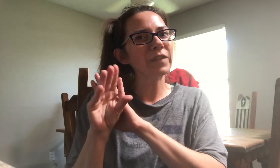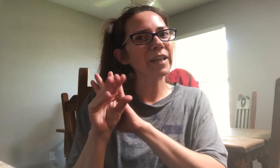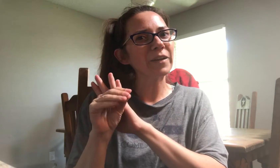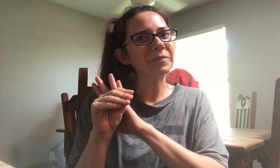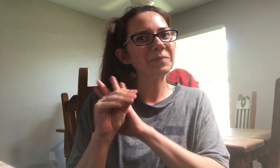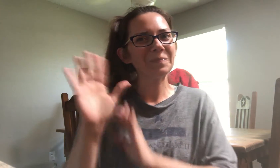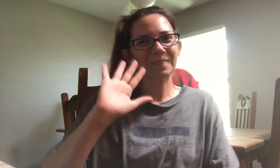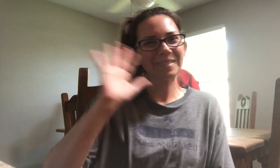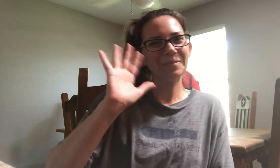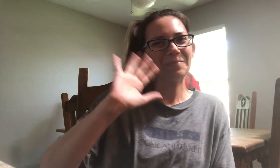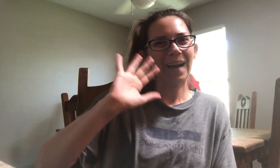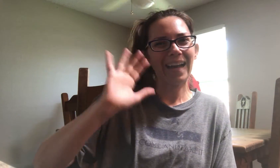video. Bye.